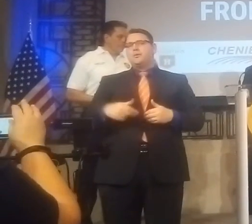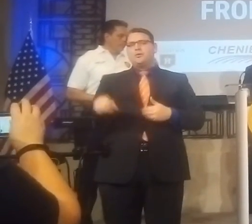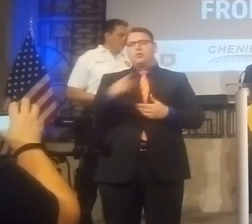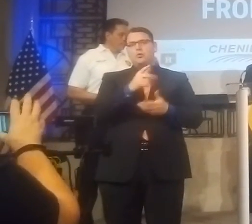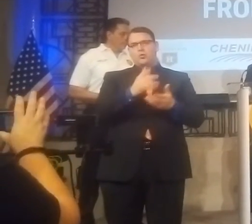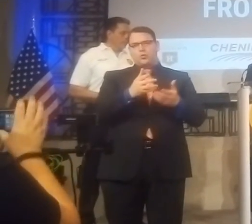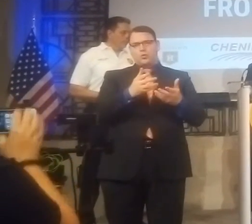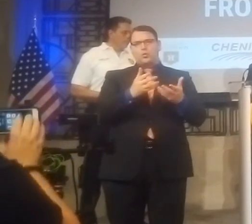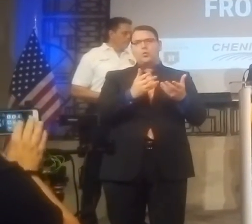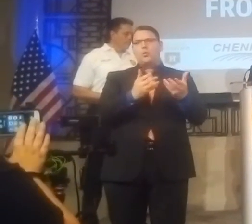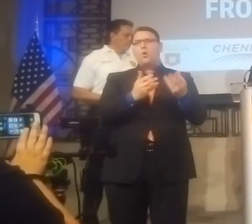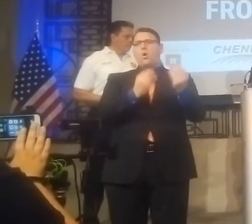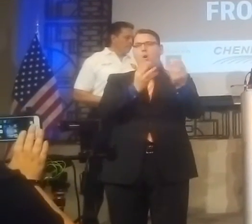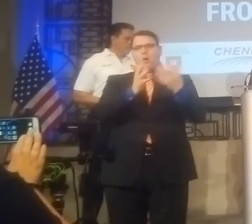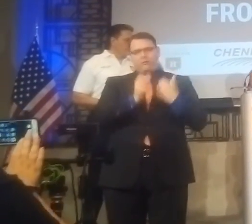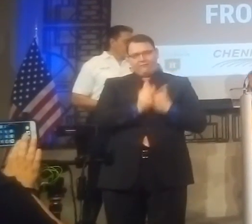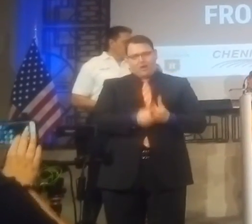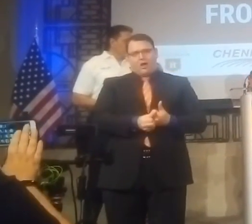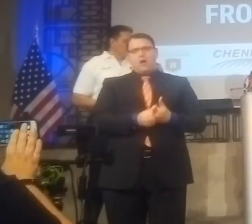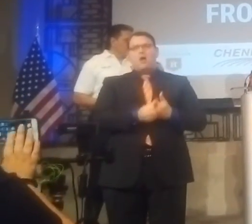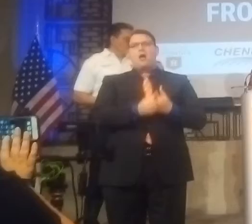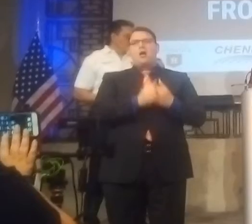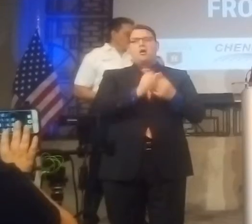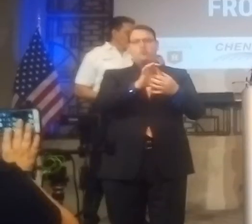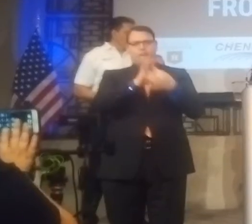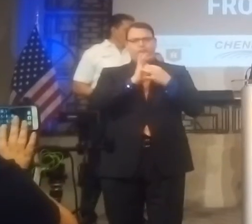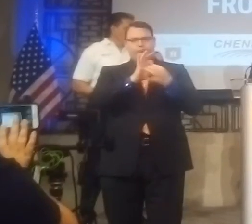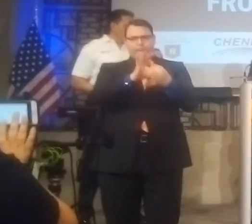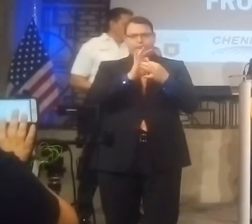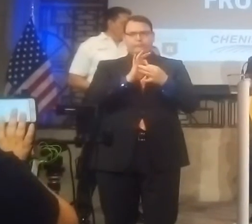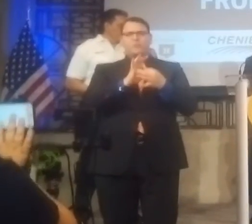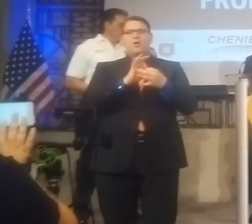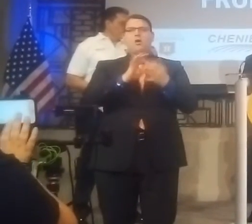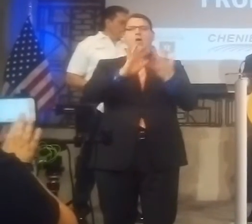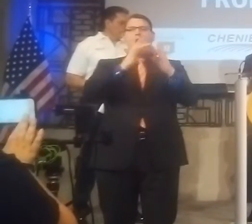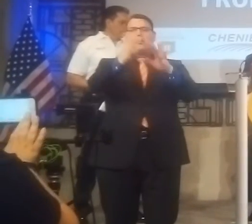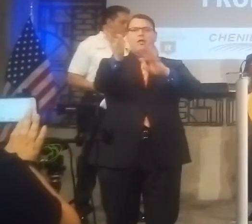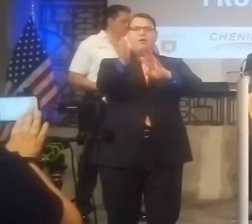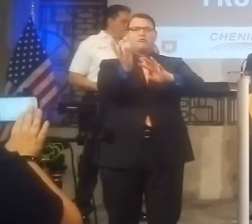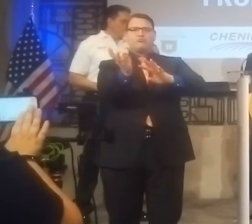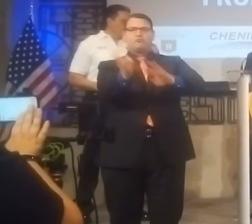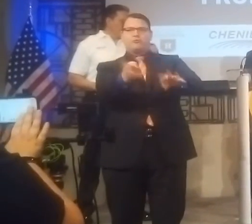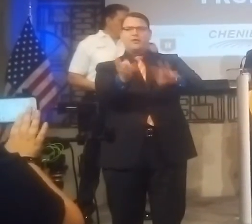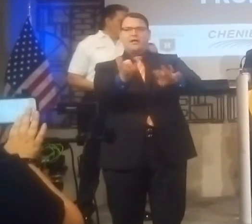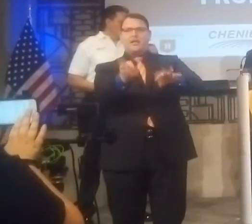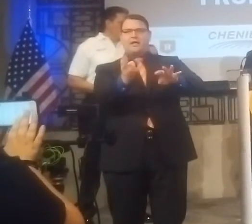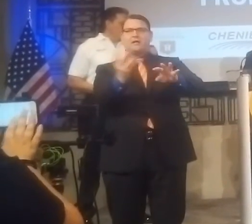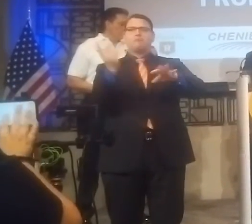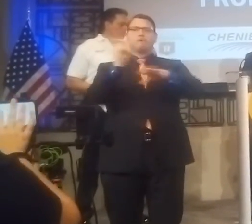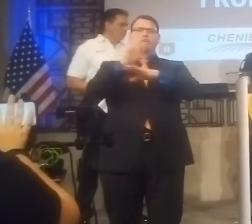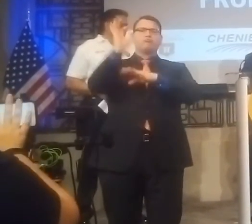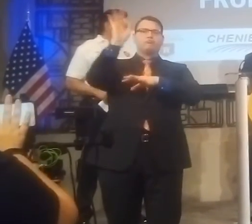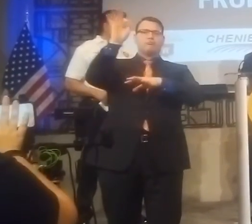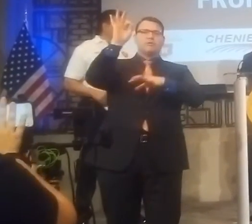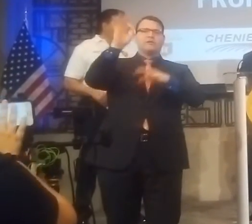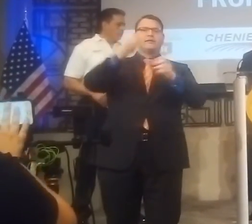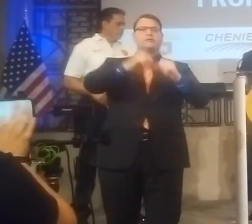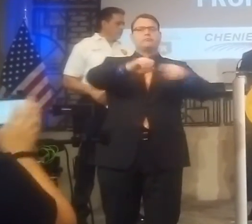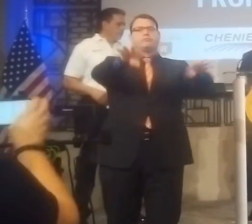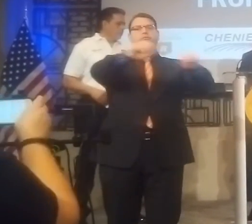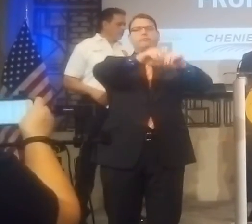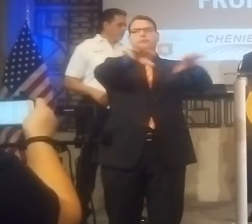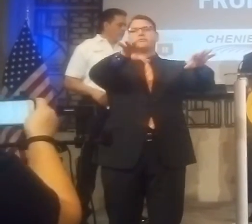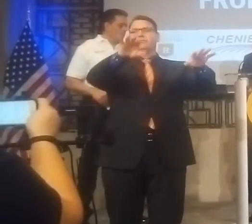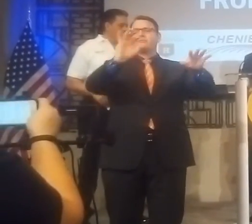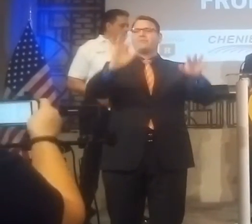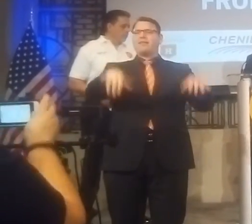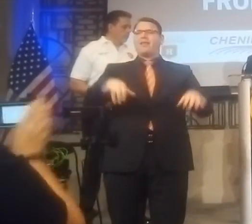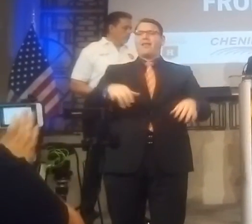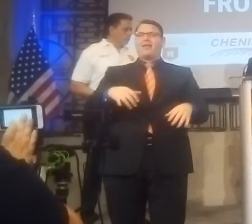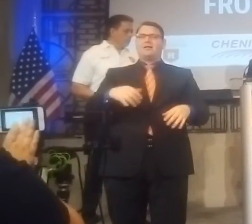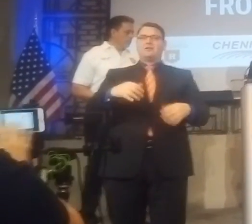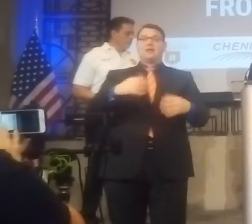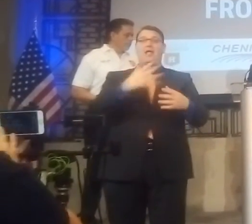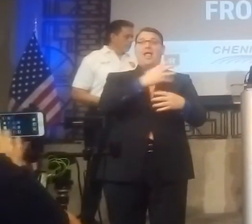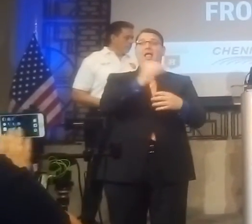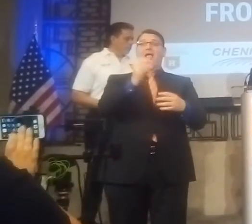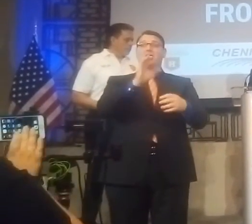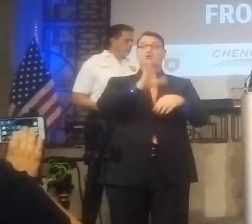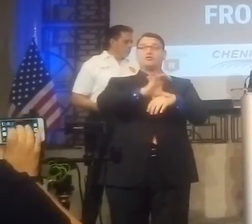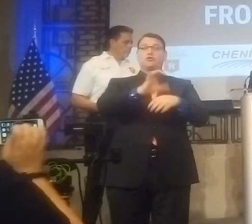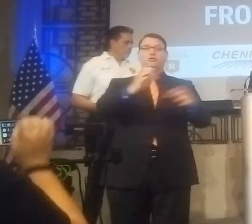online streaming and certainly engaging in social distancing. And then let me just close